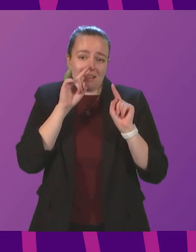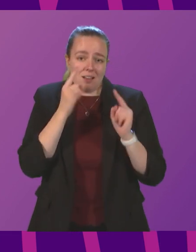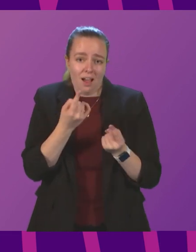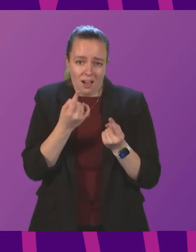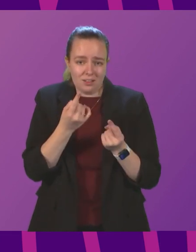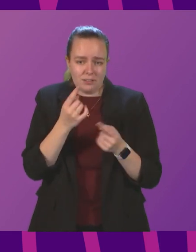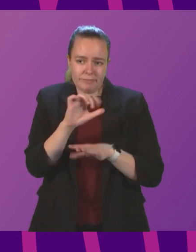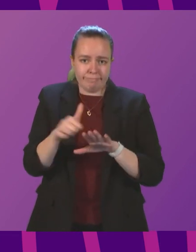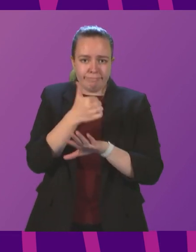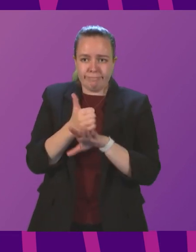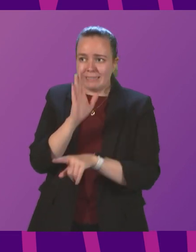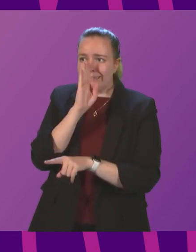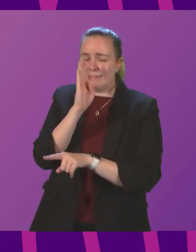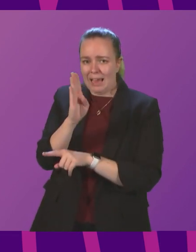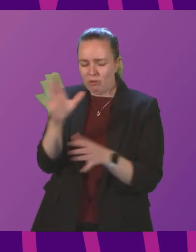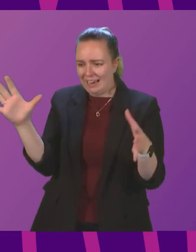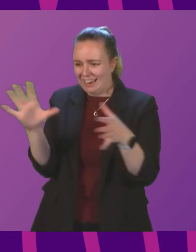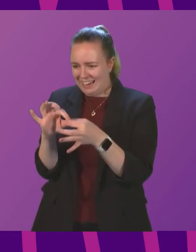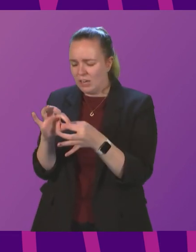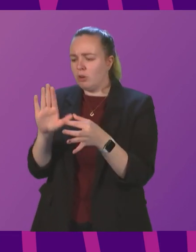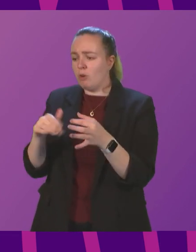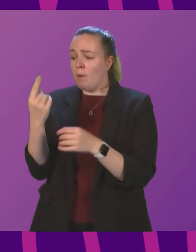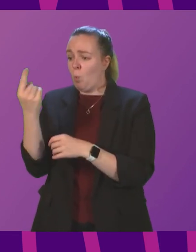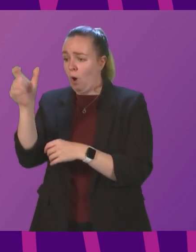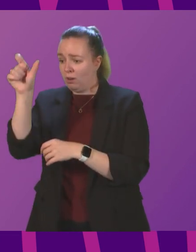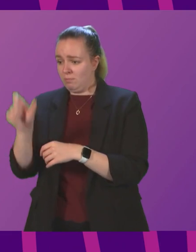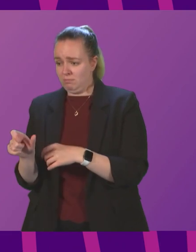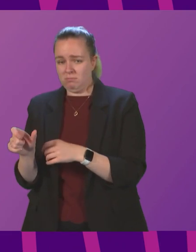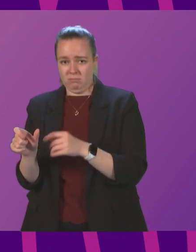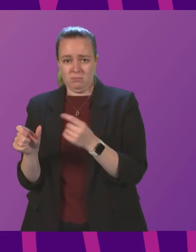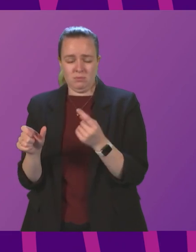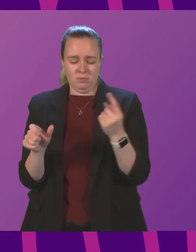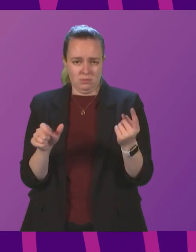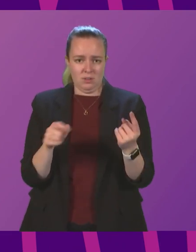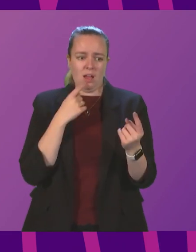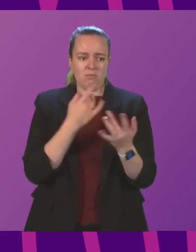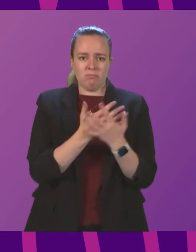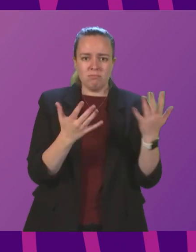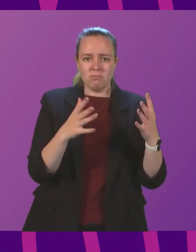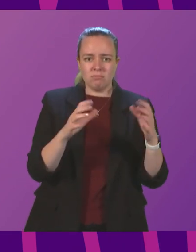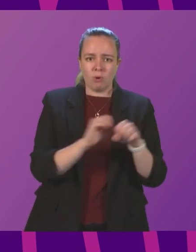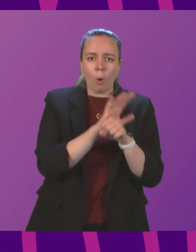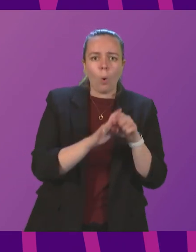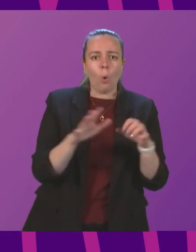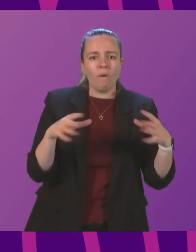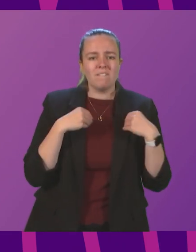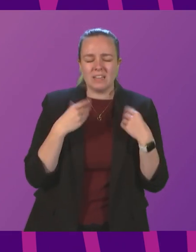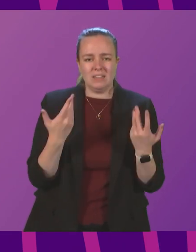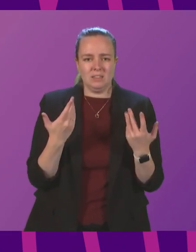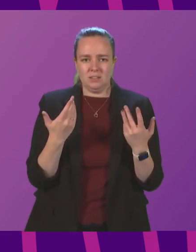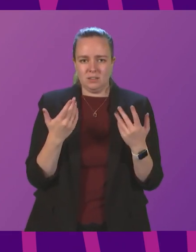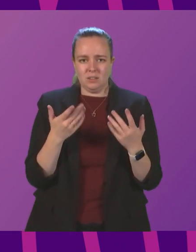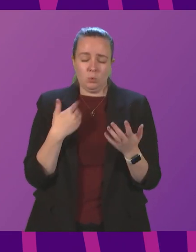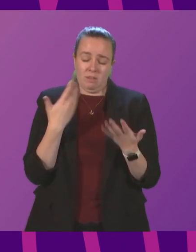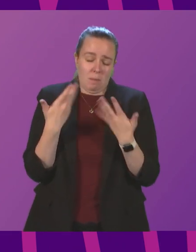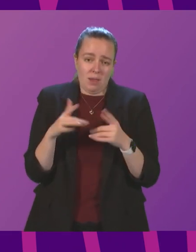establish a direct connection between one individual measure and the levels of the virus. We've never been able to do that and we're very